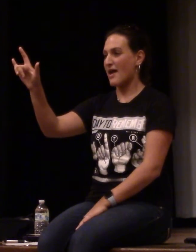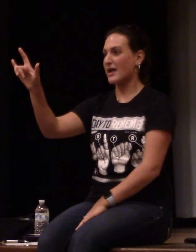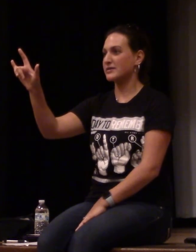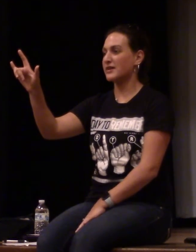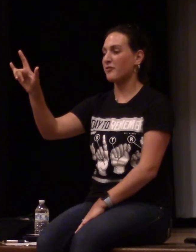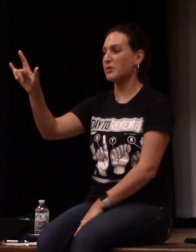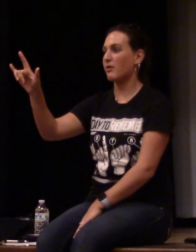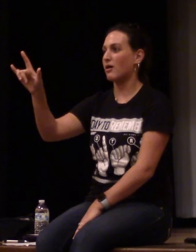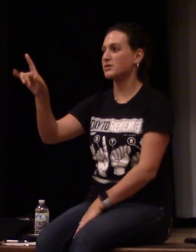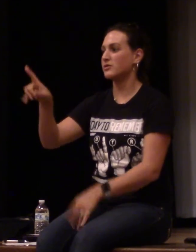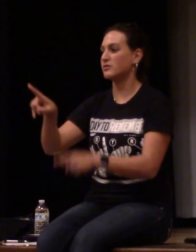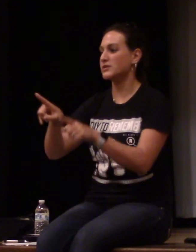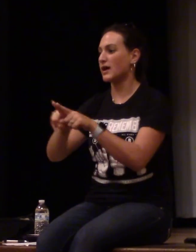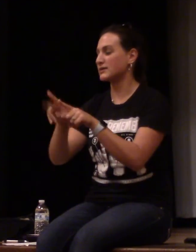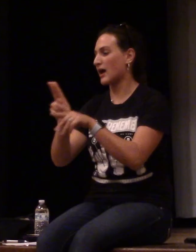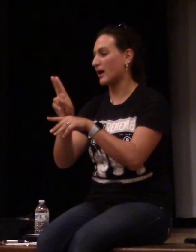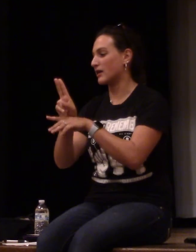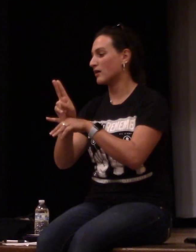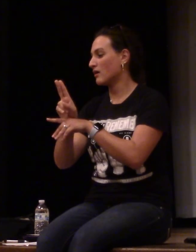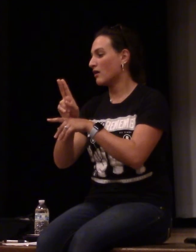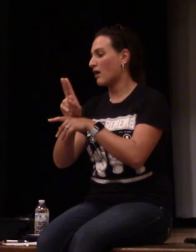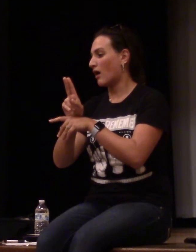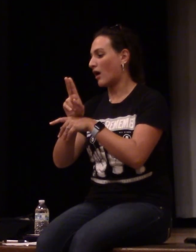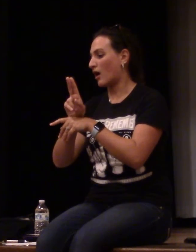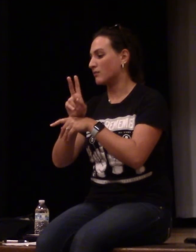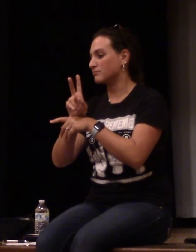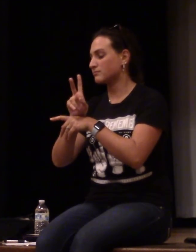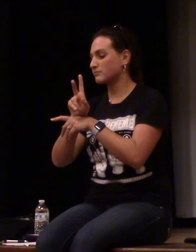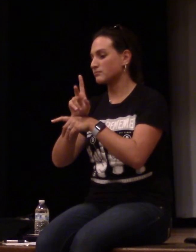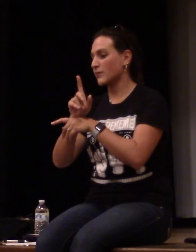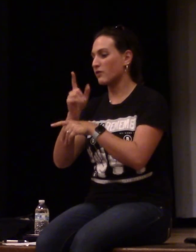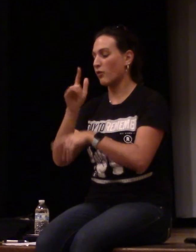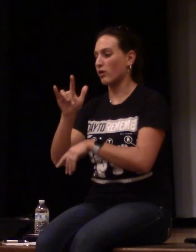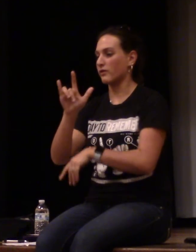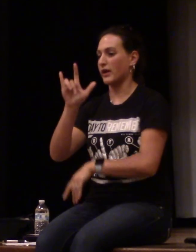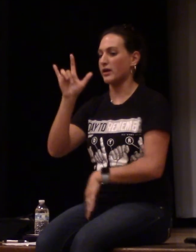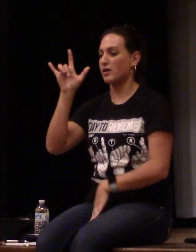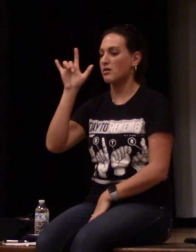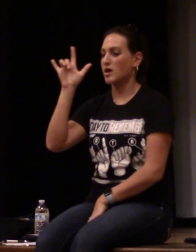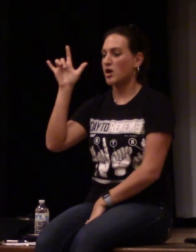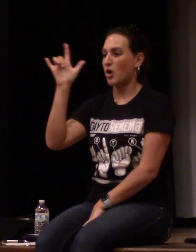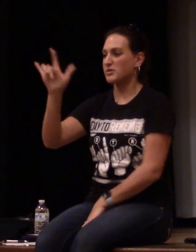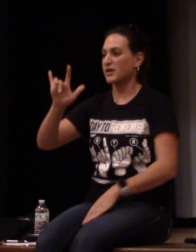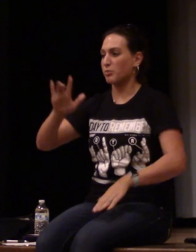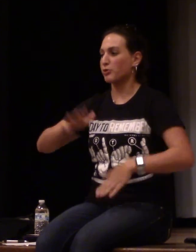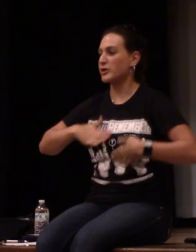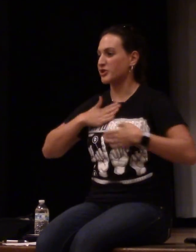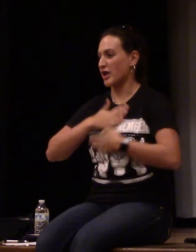So deaf people also use that sign. Um. For like almost like appreciation.